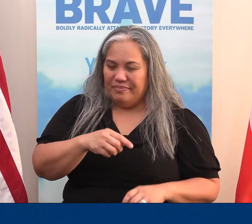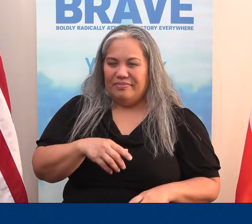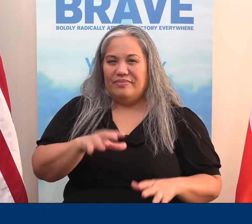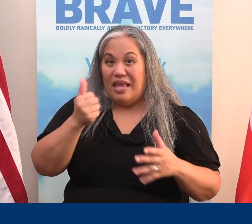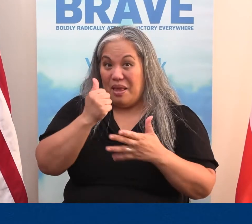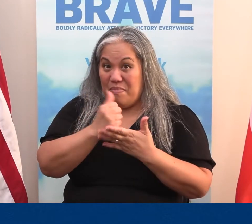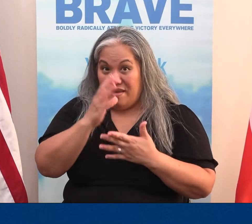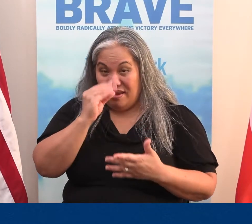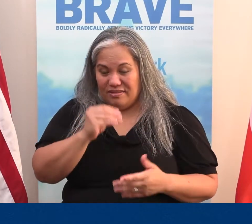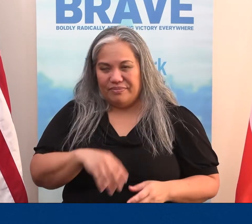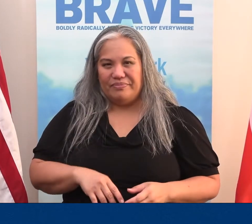Amen, guys?